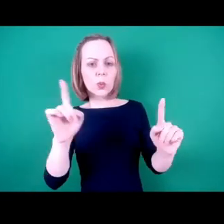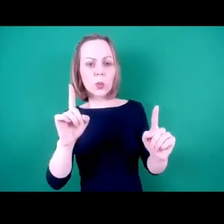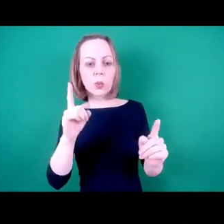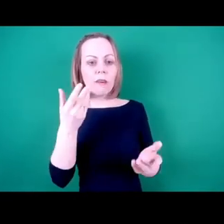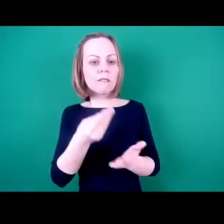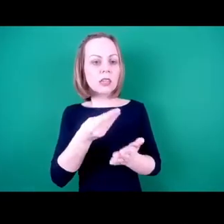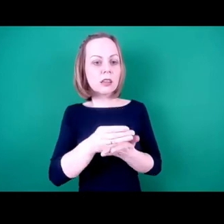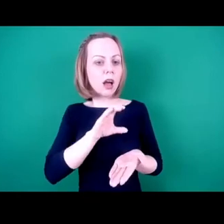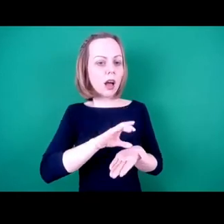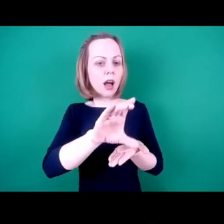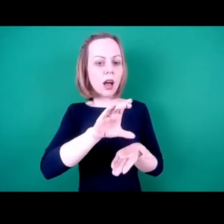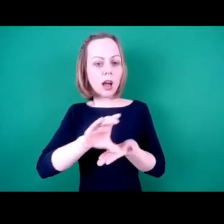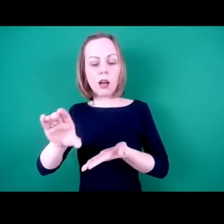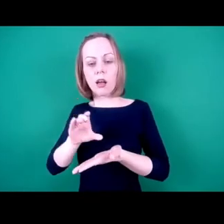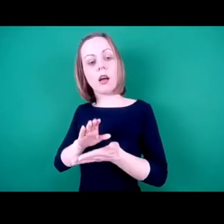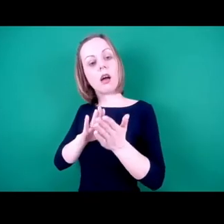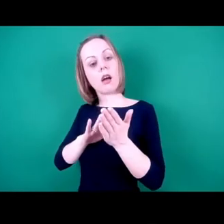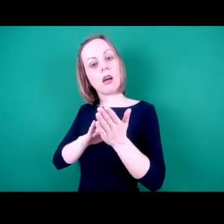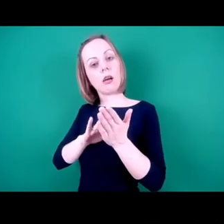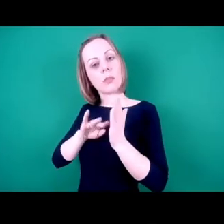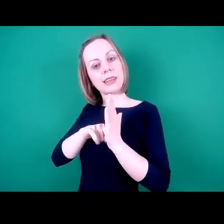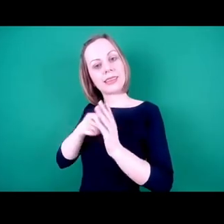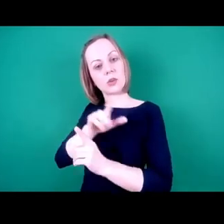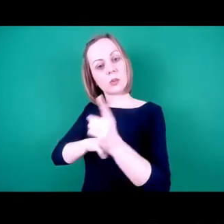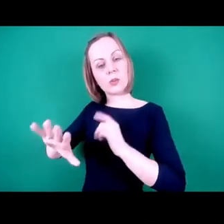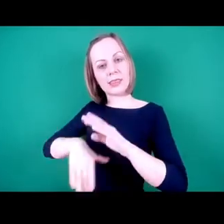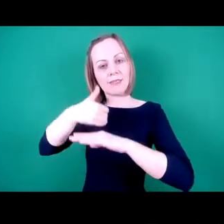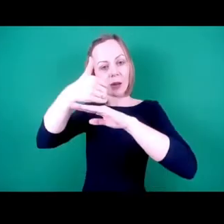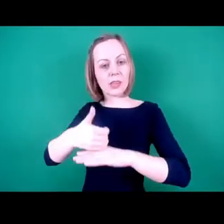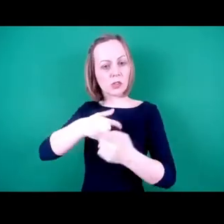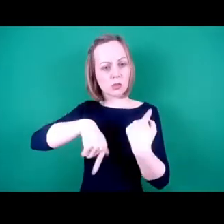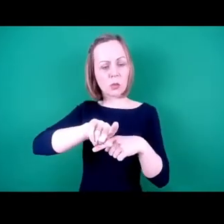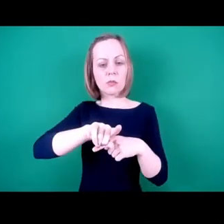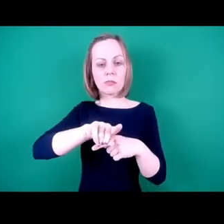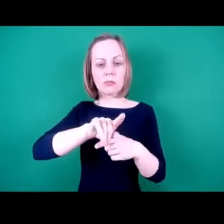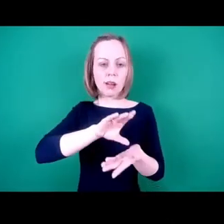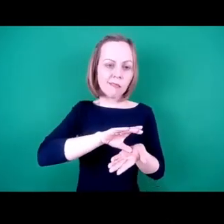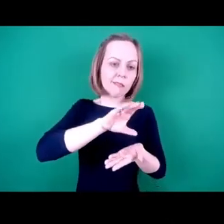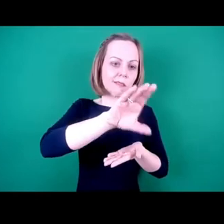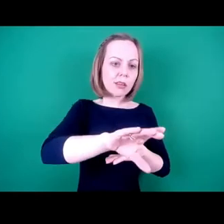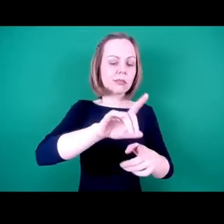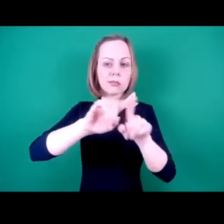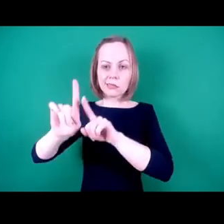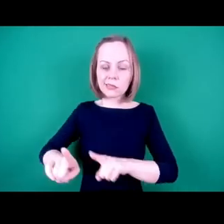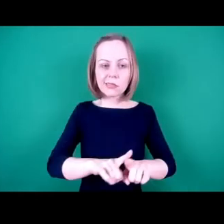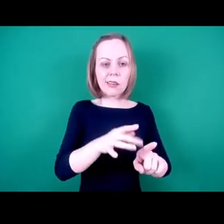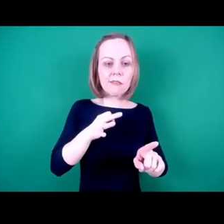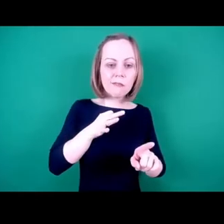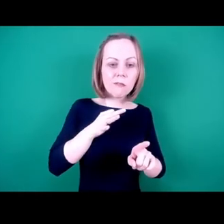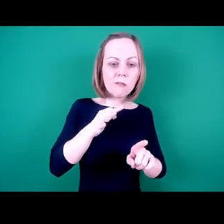The the Mentoring Intercommunity Foundation, funds voluntary sector, community,